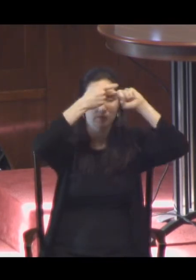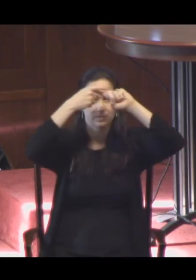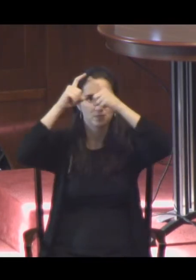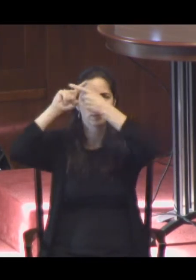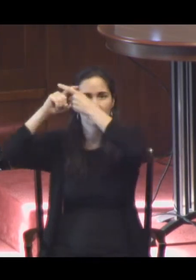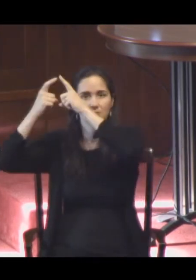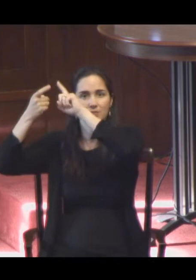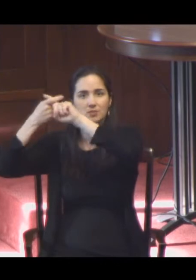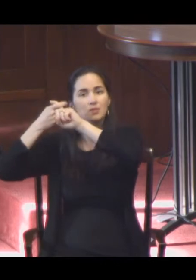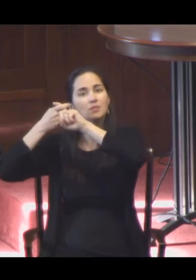are one.